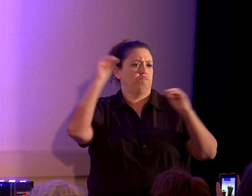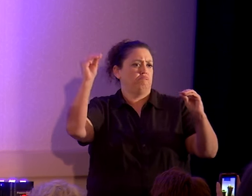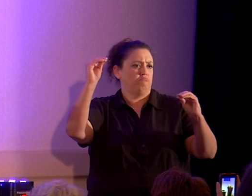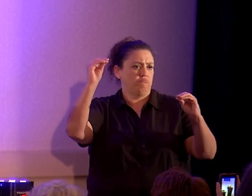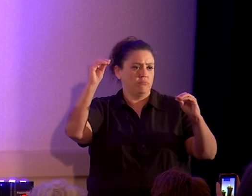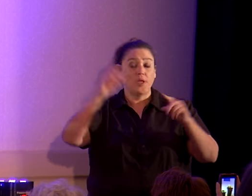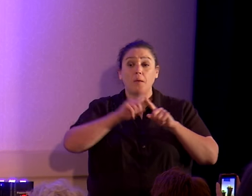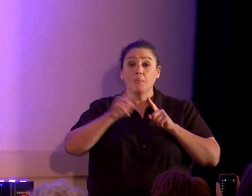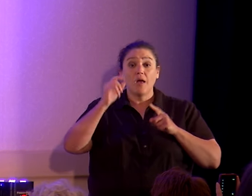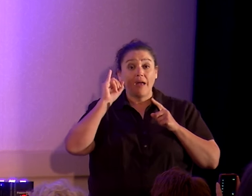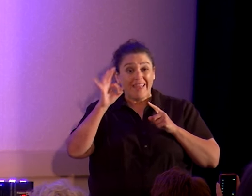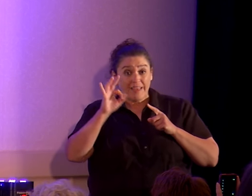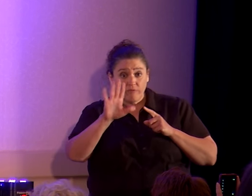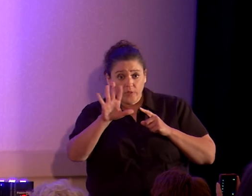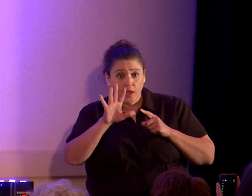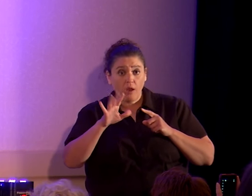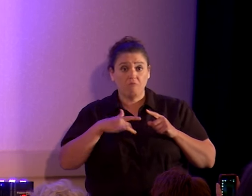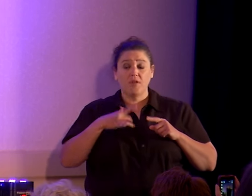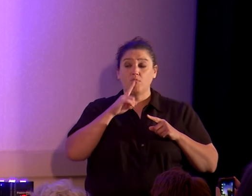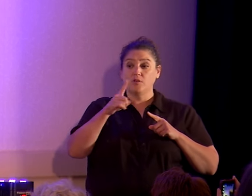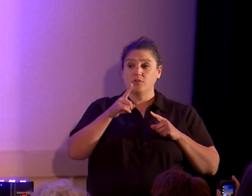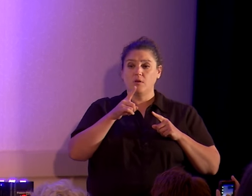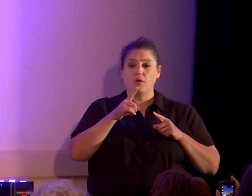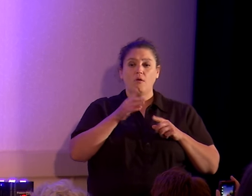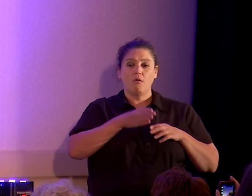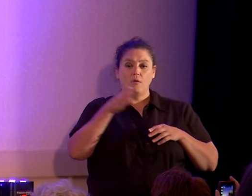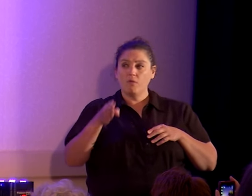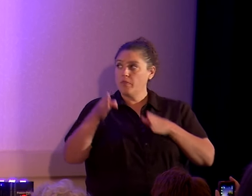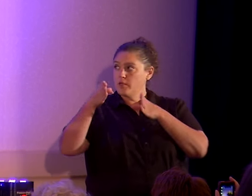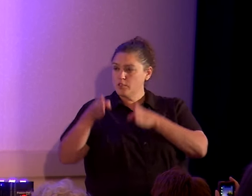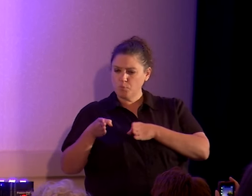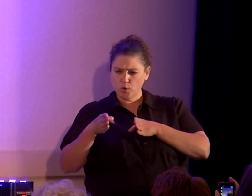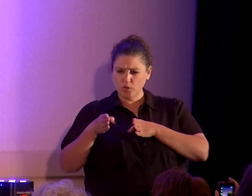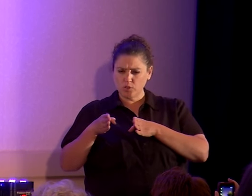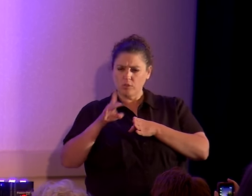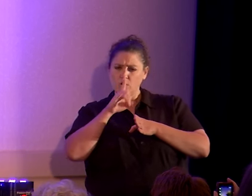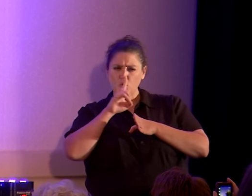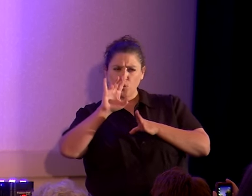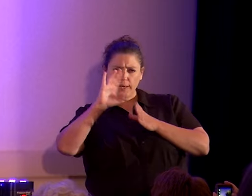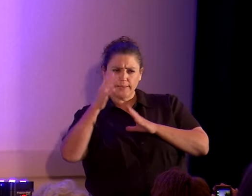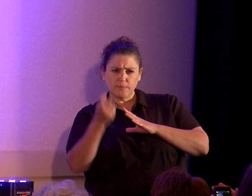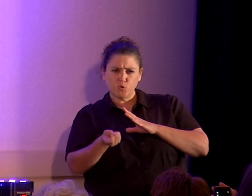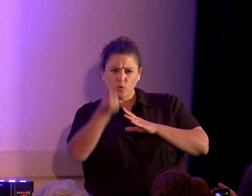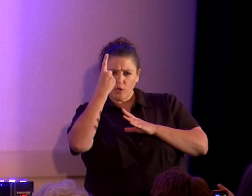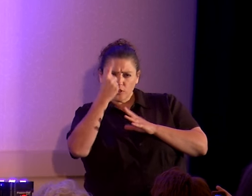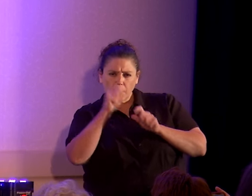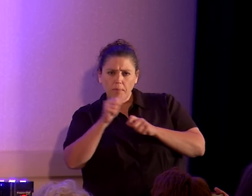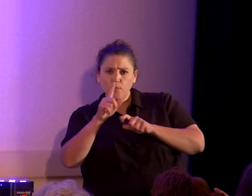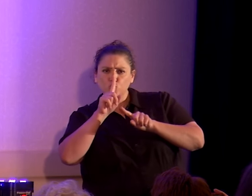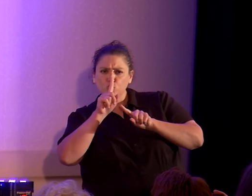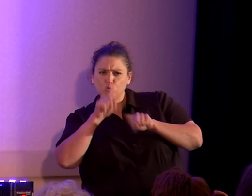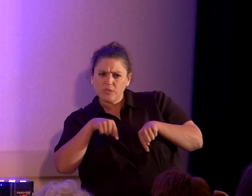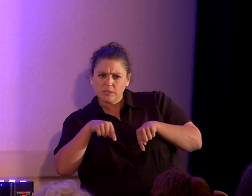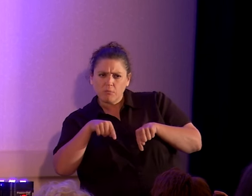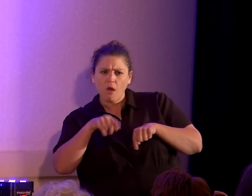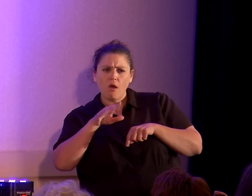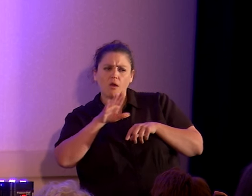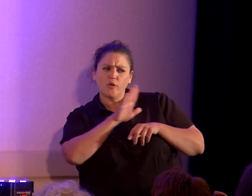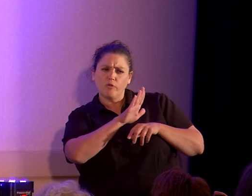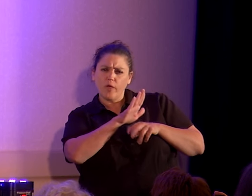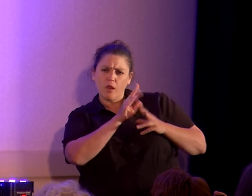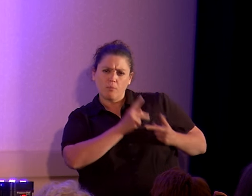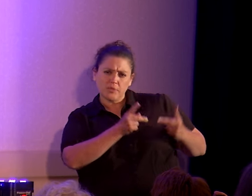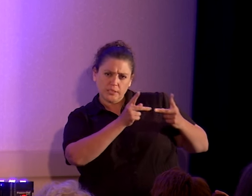But if their impression is that this person over here really seemed to understand and be able to respond to this person's positions,